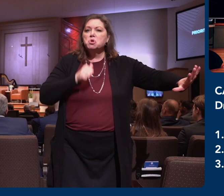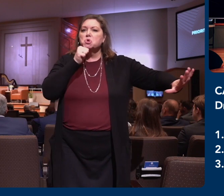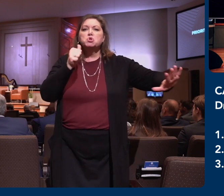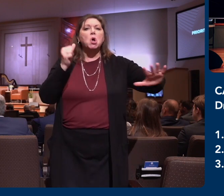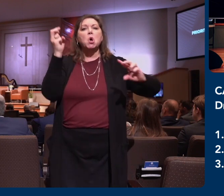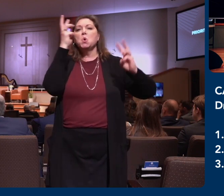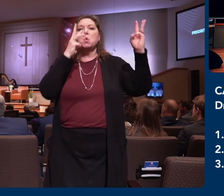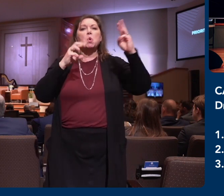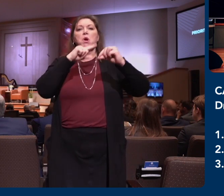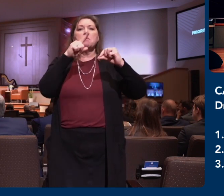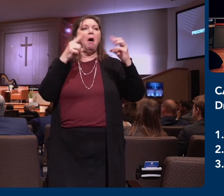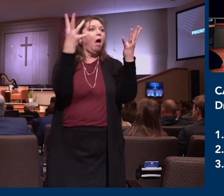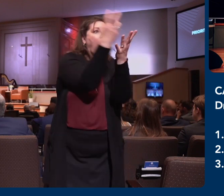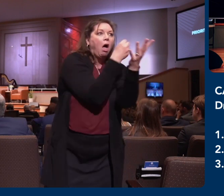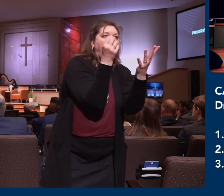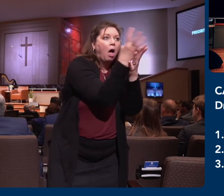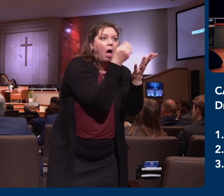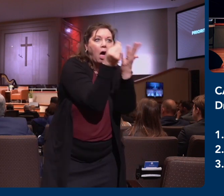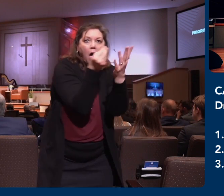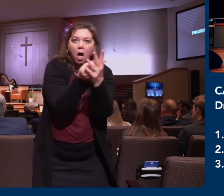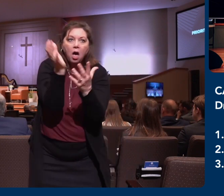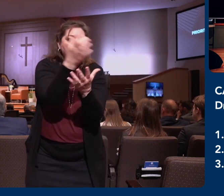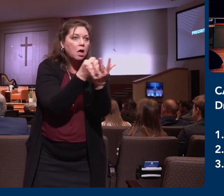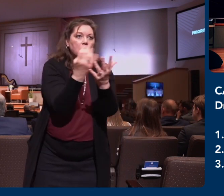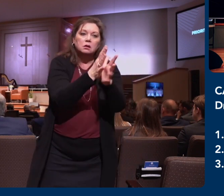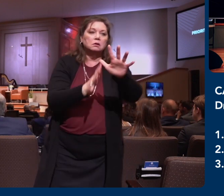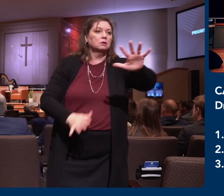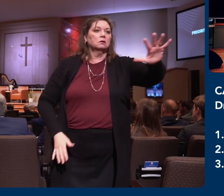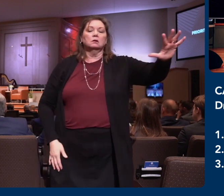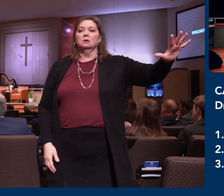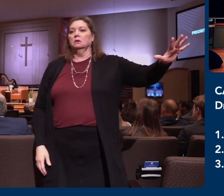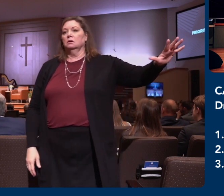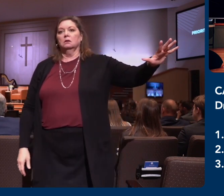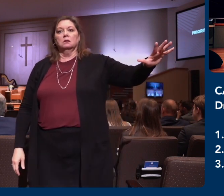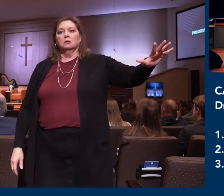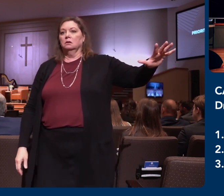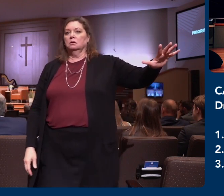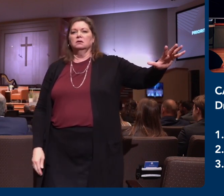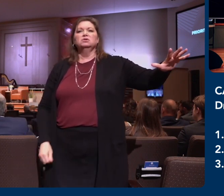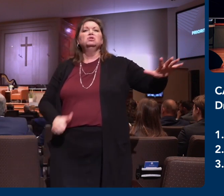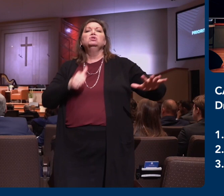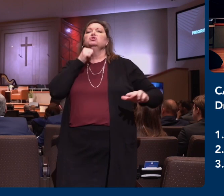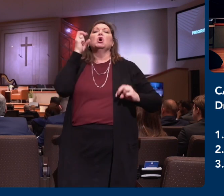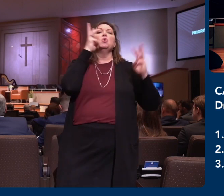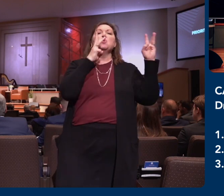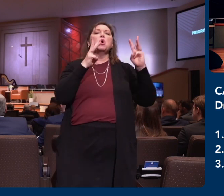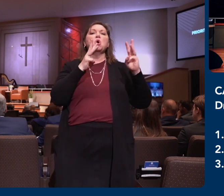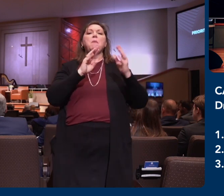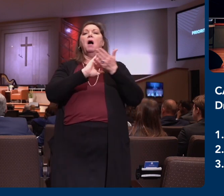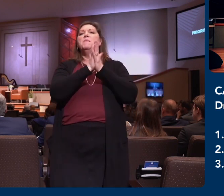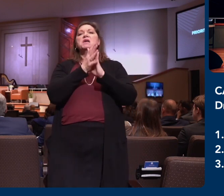to be better than the church down the road, to have your name and lights and receive the glory of men,